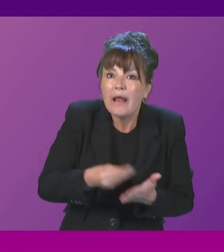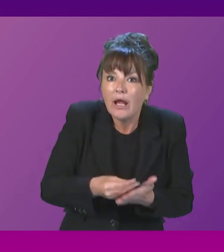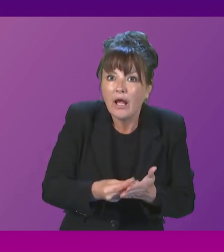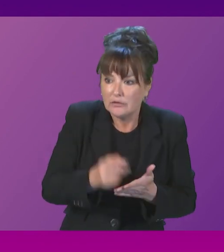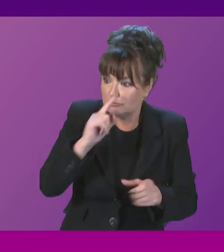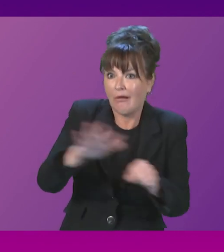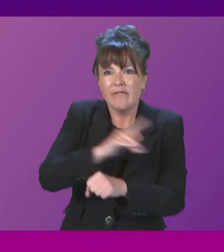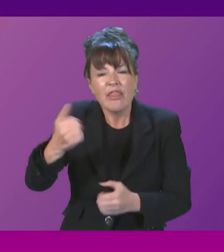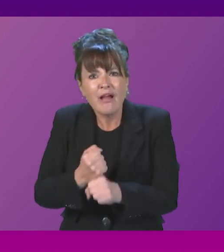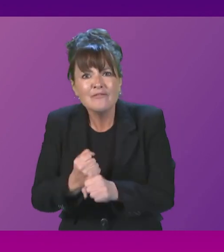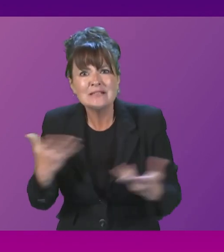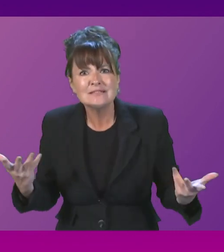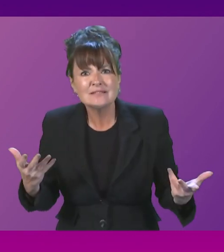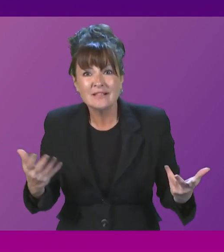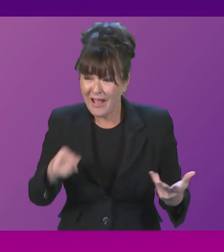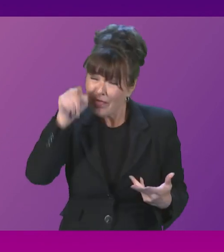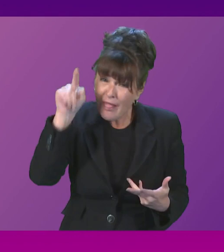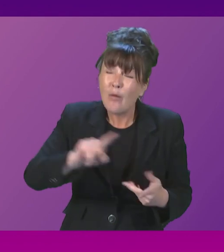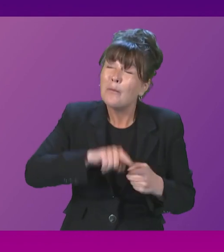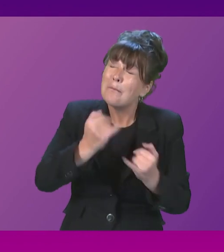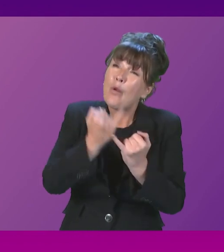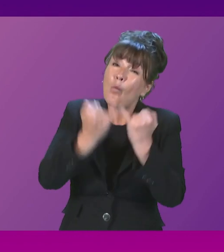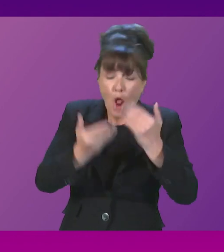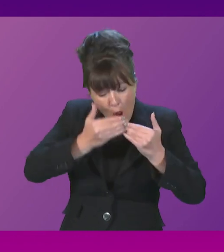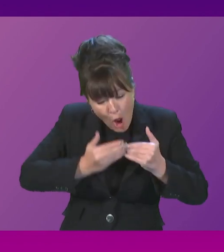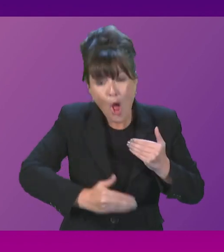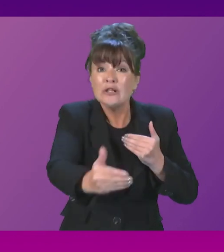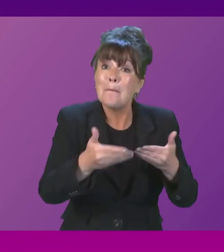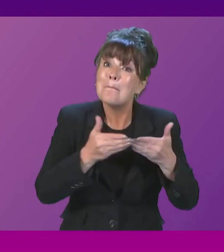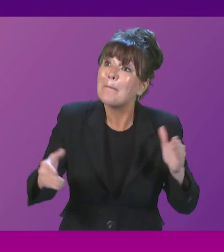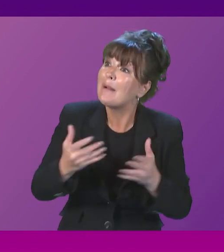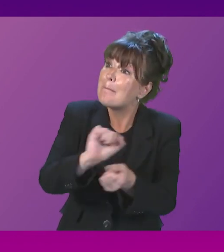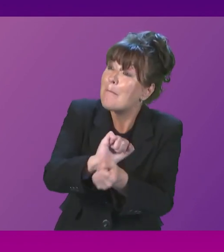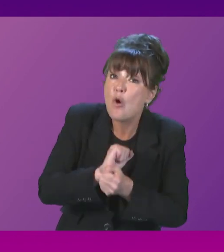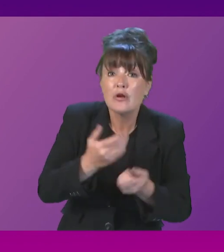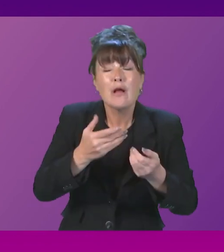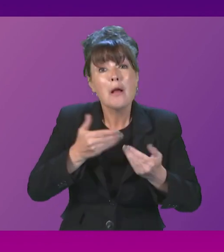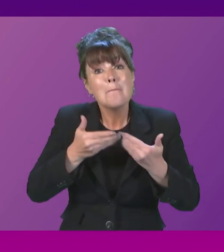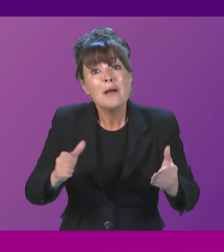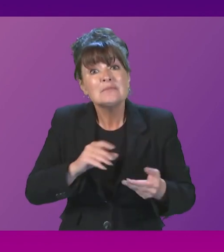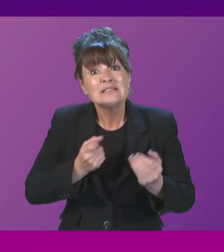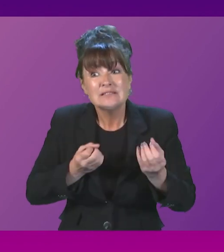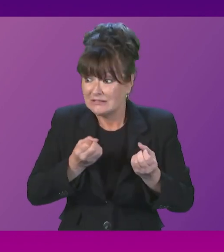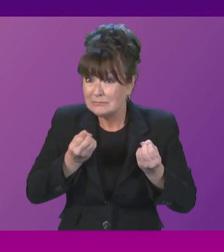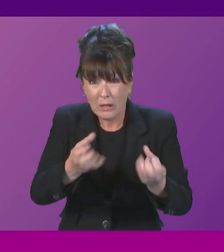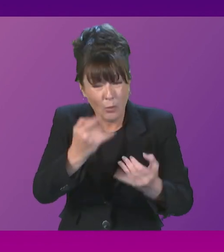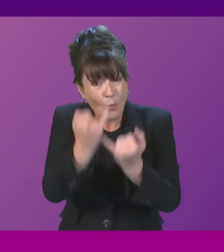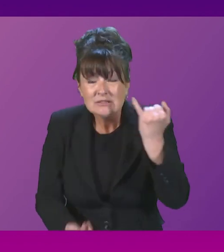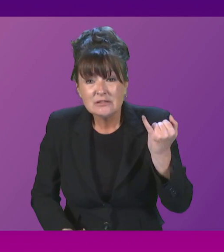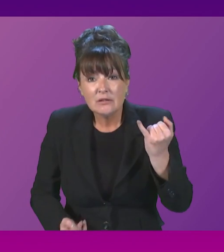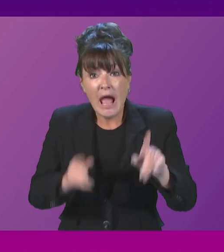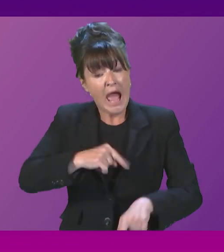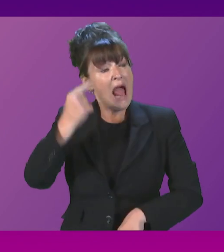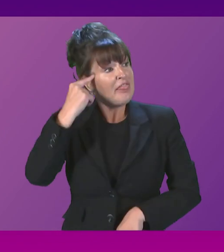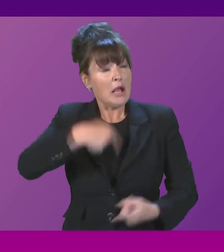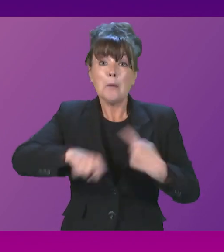force deep reductions in public spending. And I think people might have wanted to hear Douglas Ross